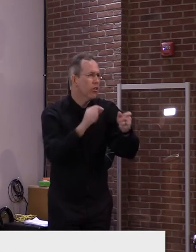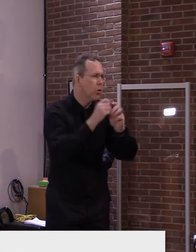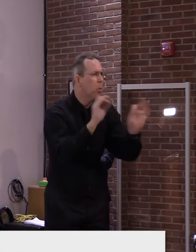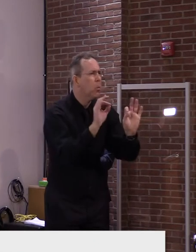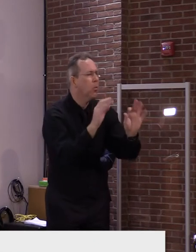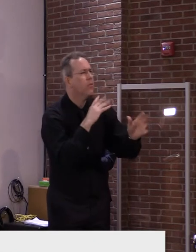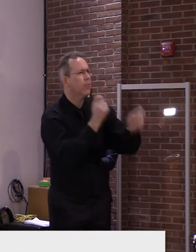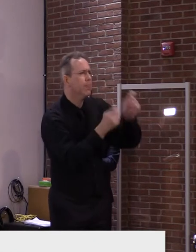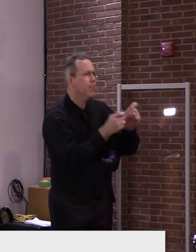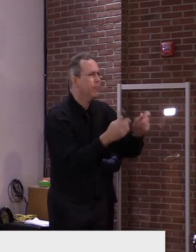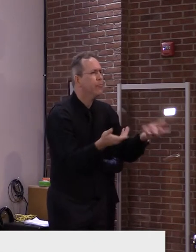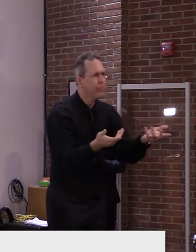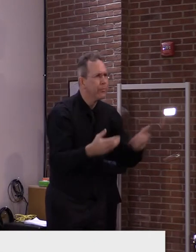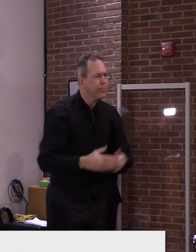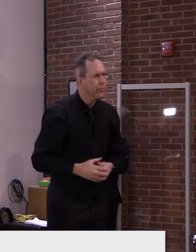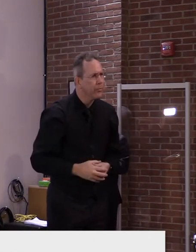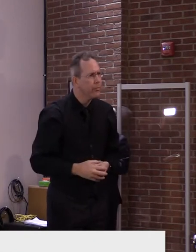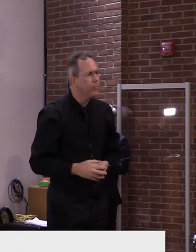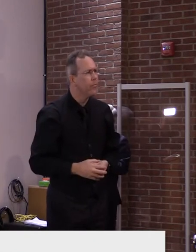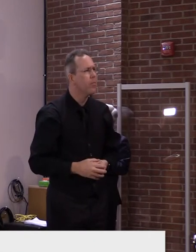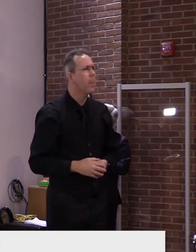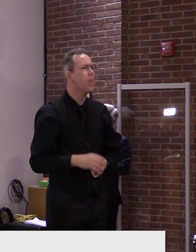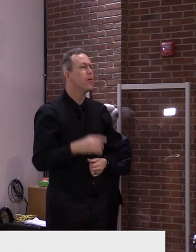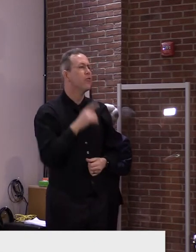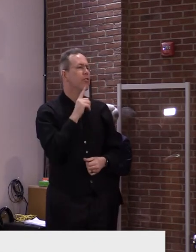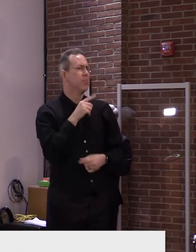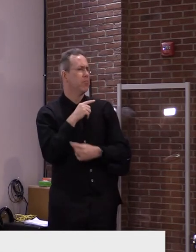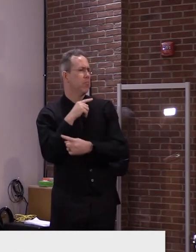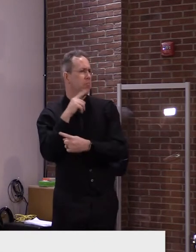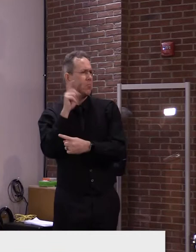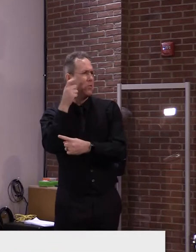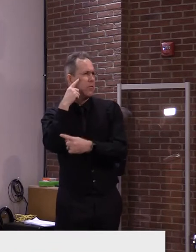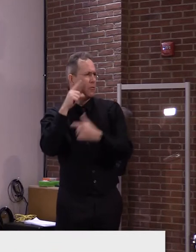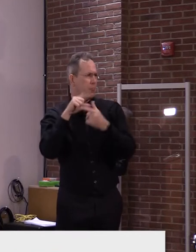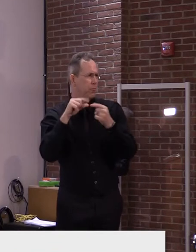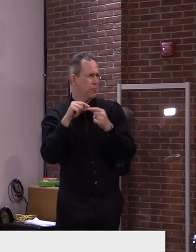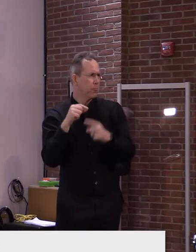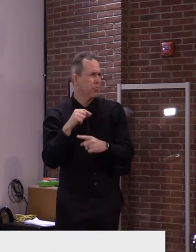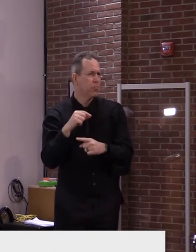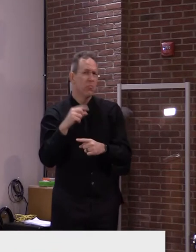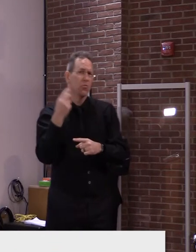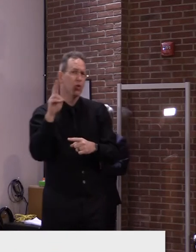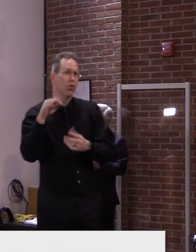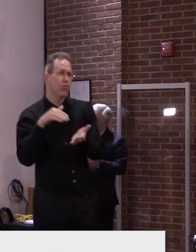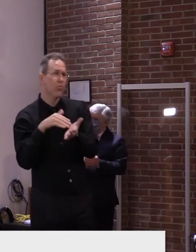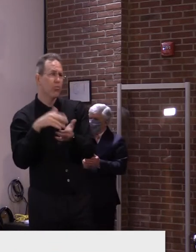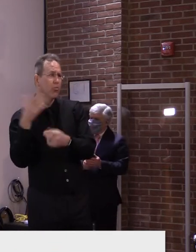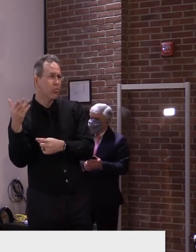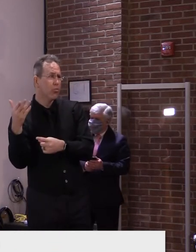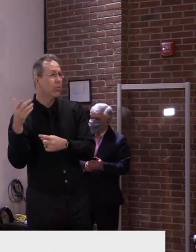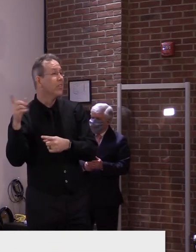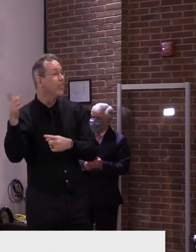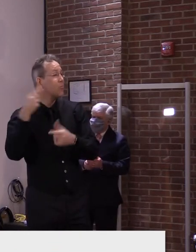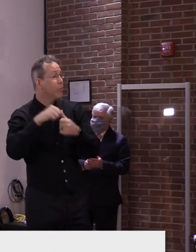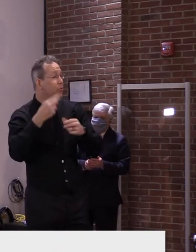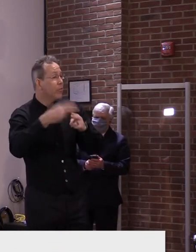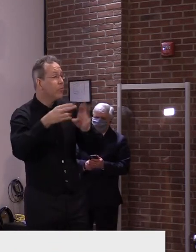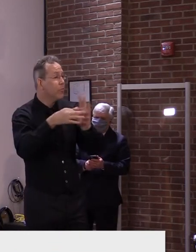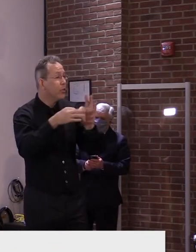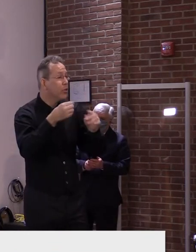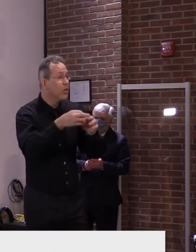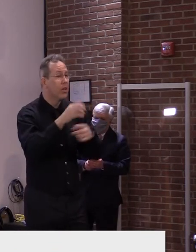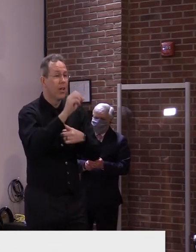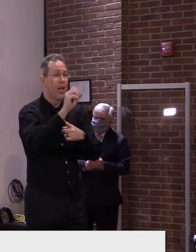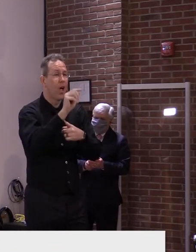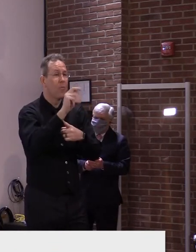might be helpful, as well, if I had Dr. Levine, um, explain what an outbreak is, um, because it's not, in